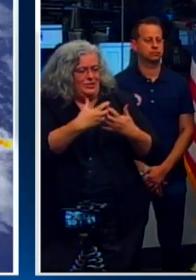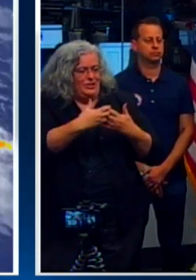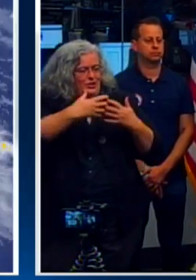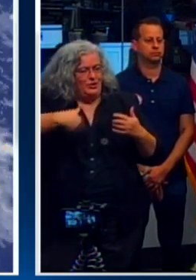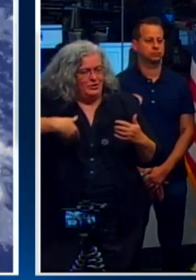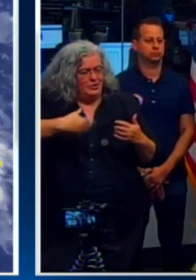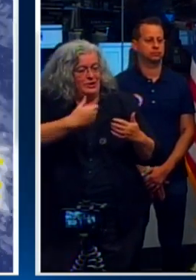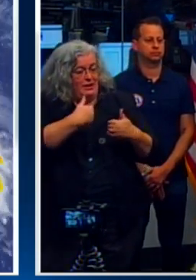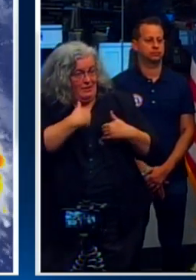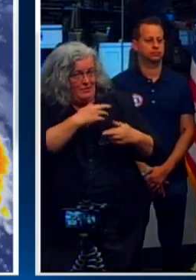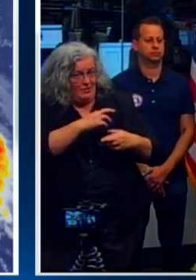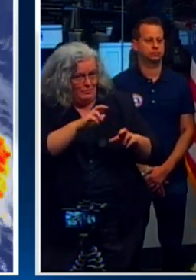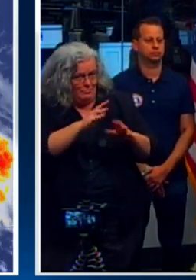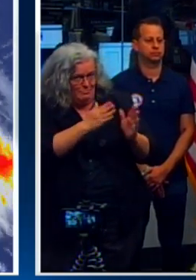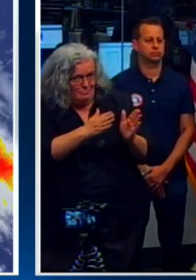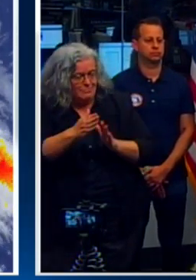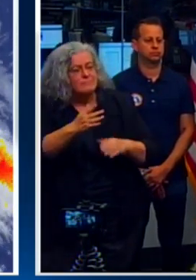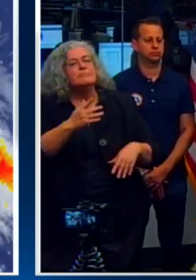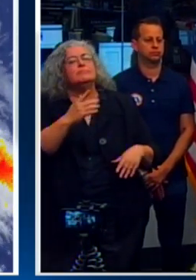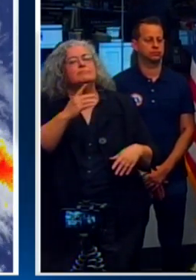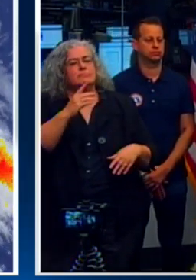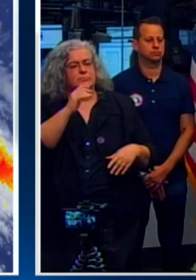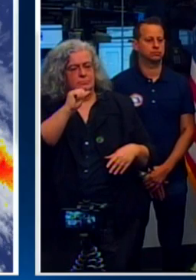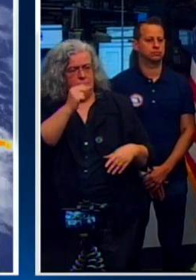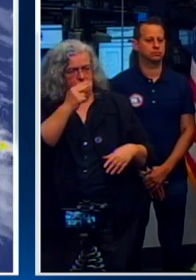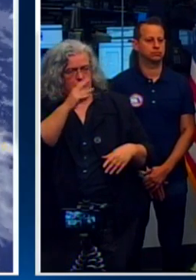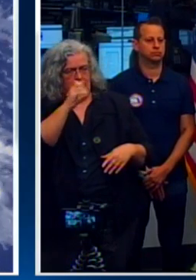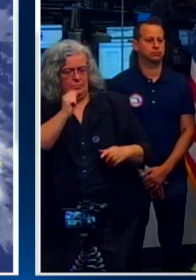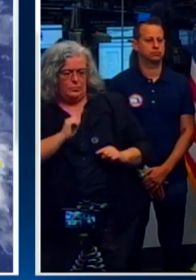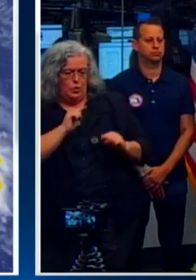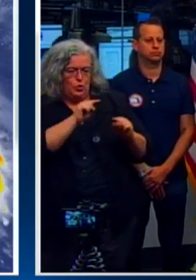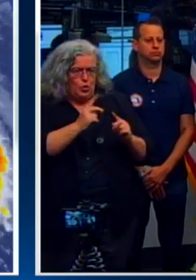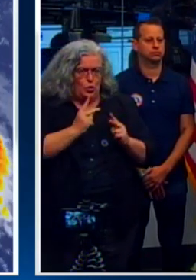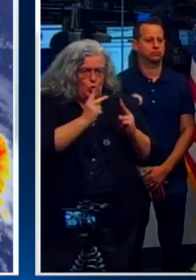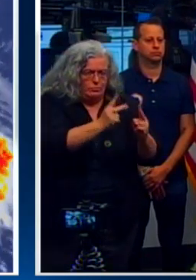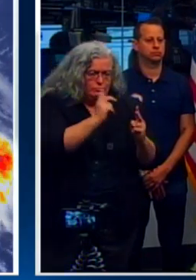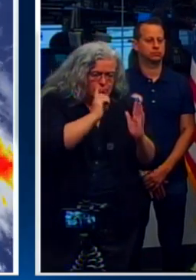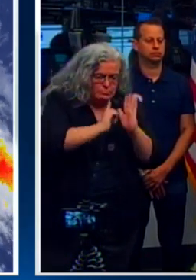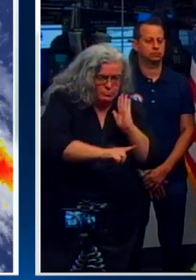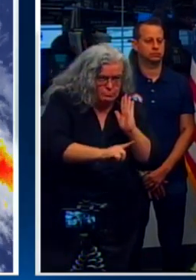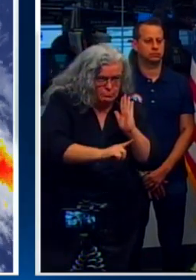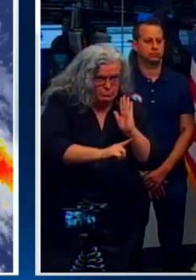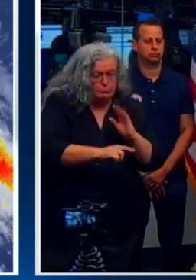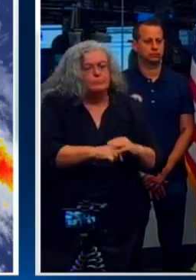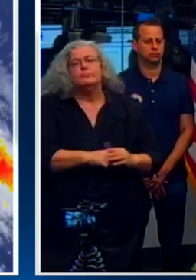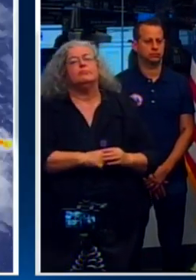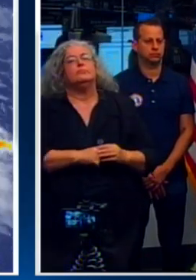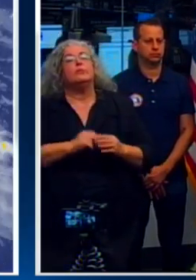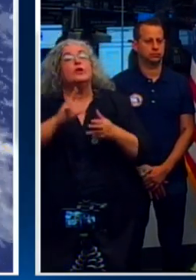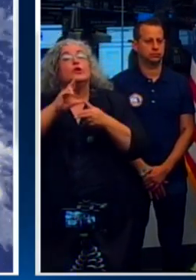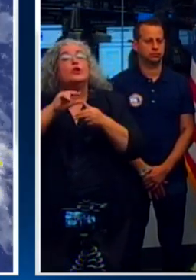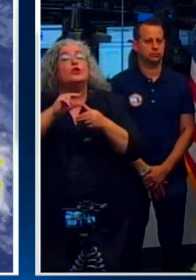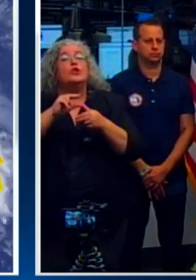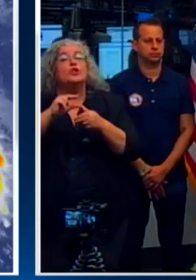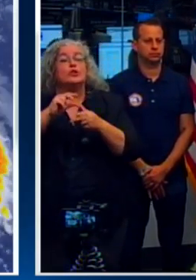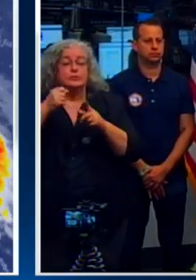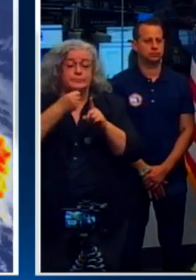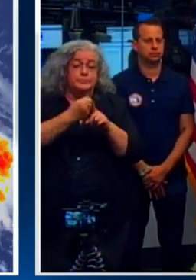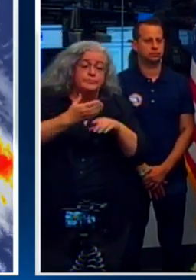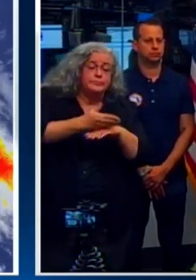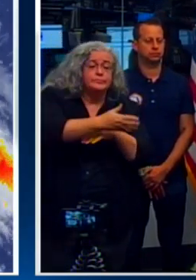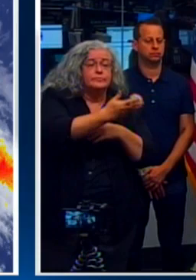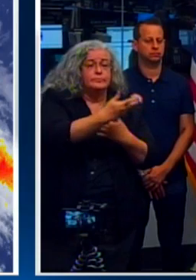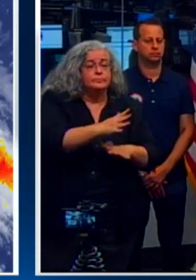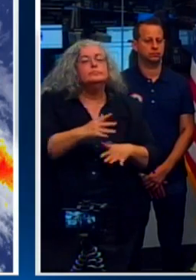they have a plan to deal with folks that are in their care. And then once the storm passes, there will be spot checks